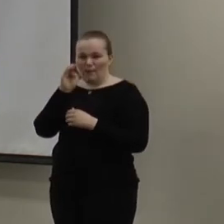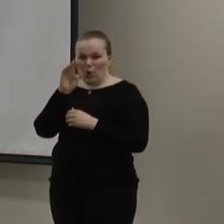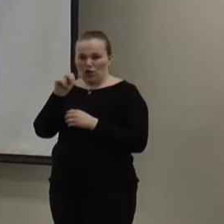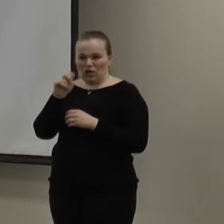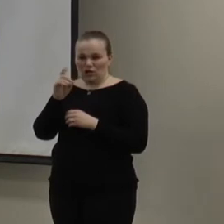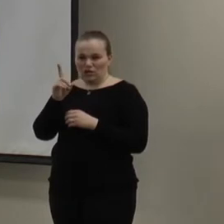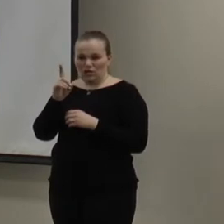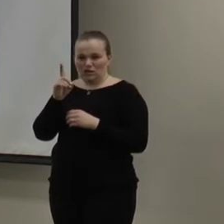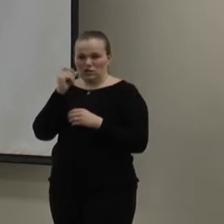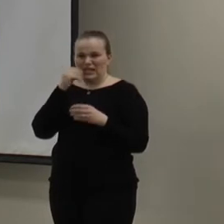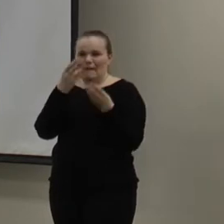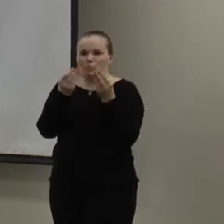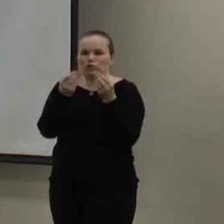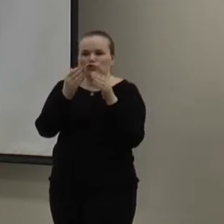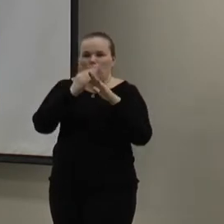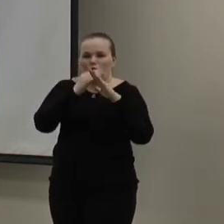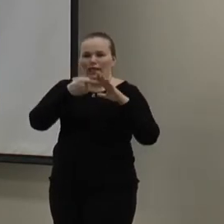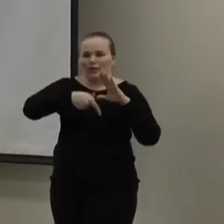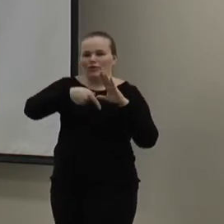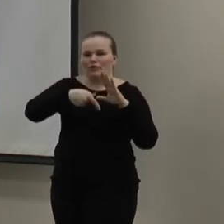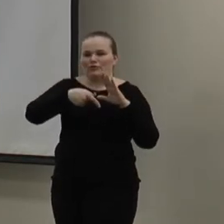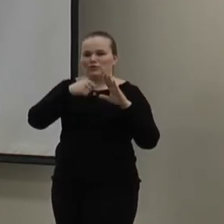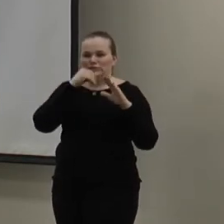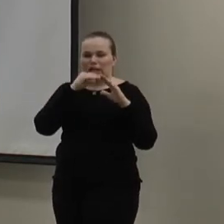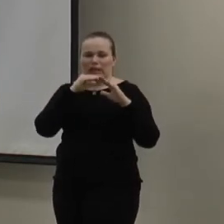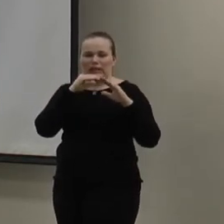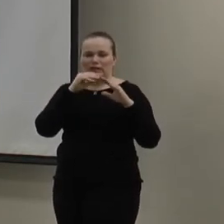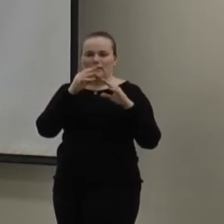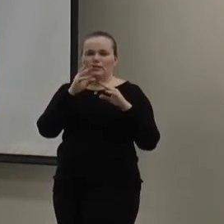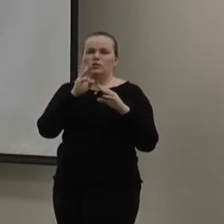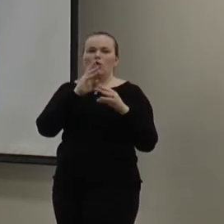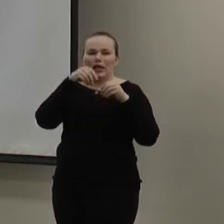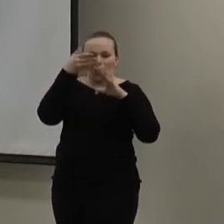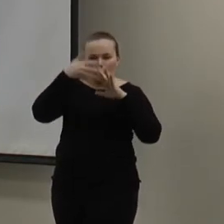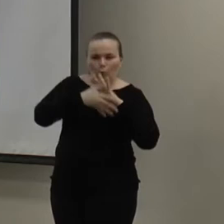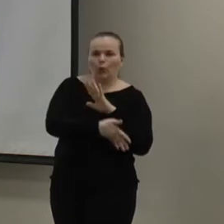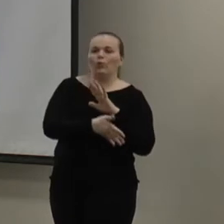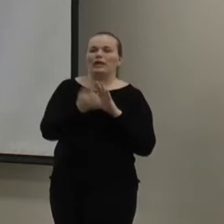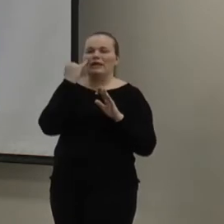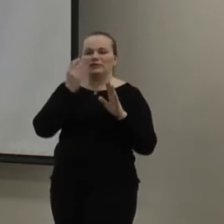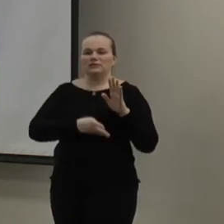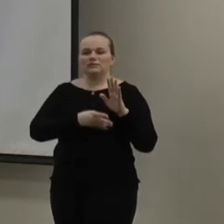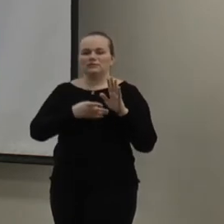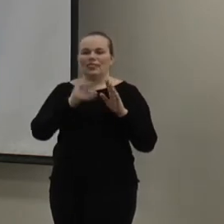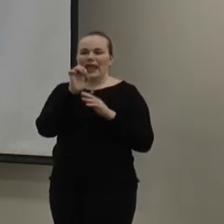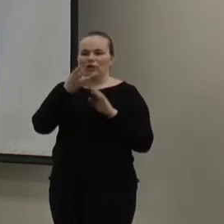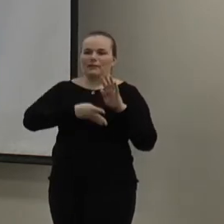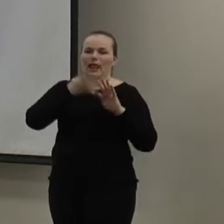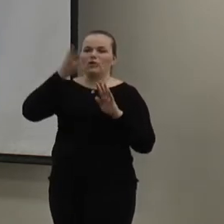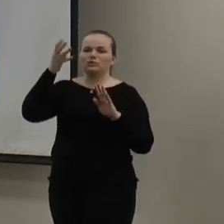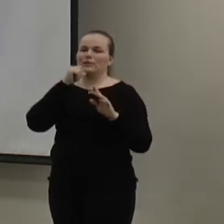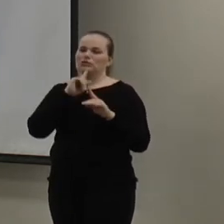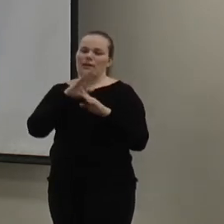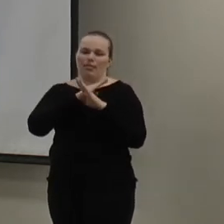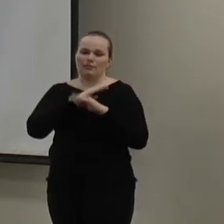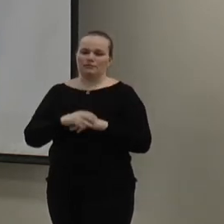So that way there isn't a moisture sealant. So that way moisture can kind of go through that may be coming up with that. So